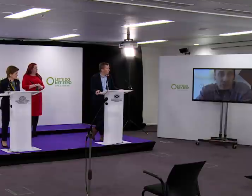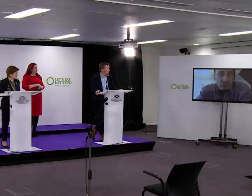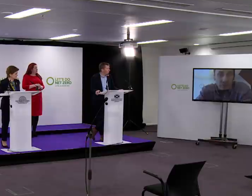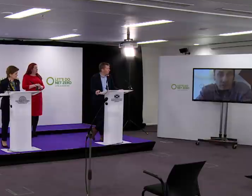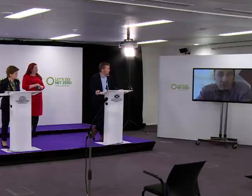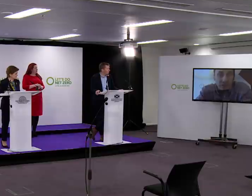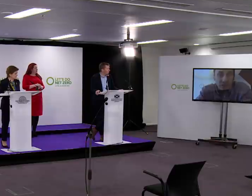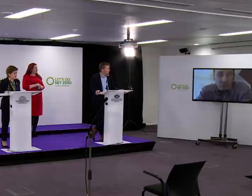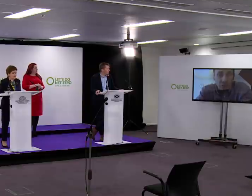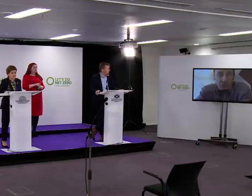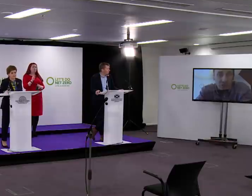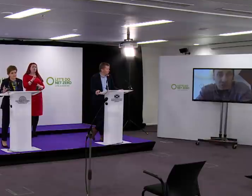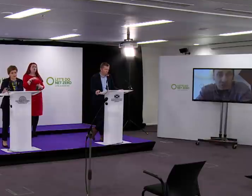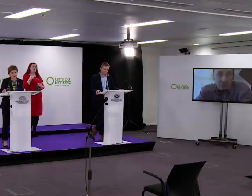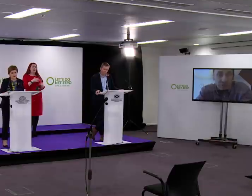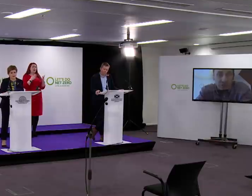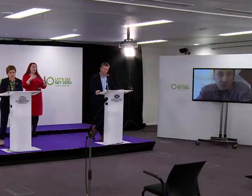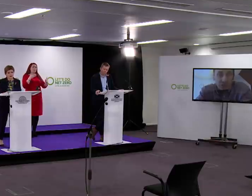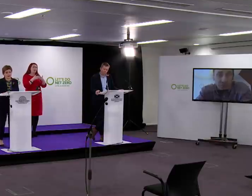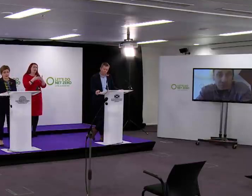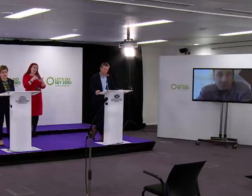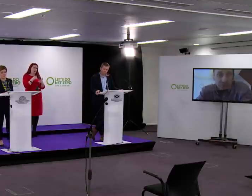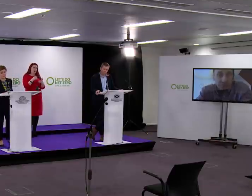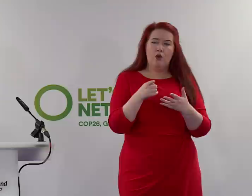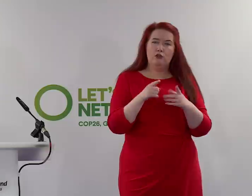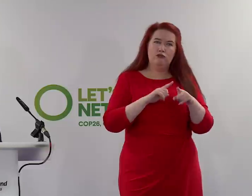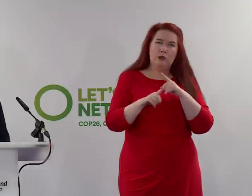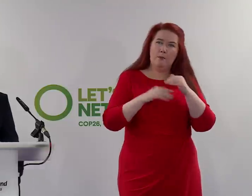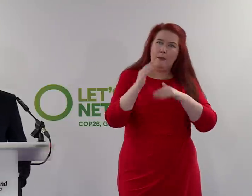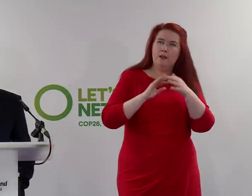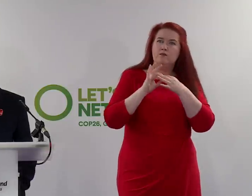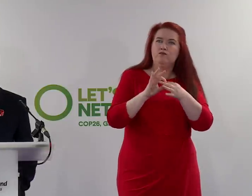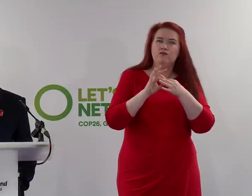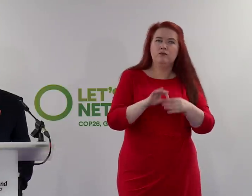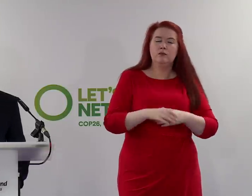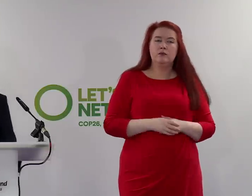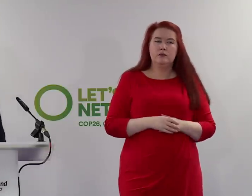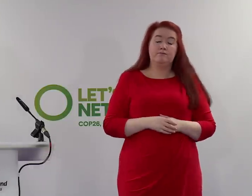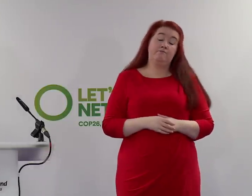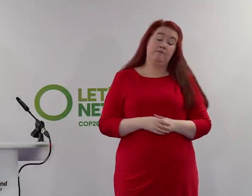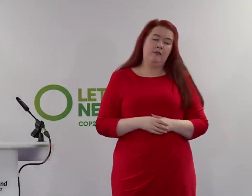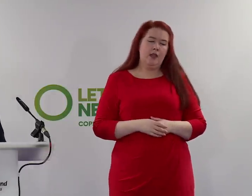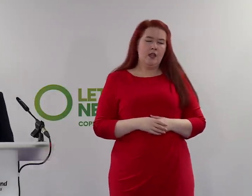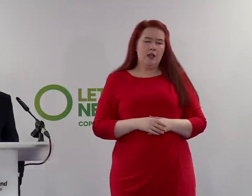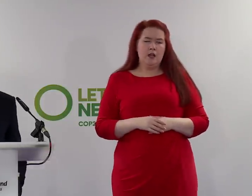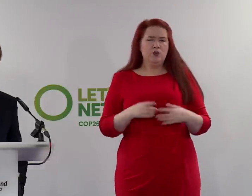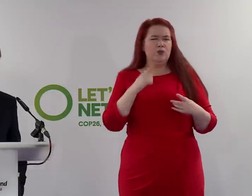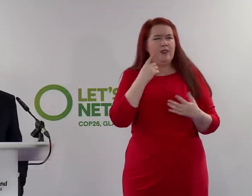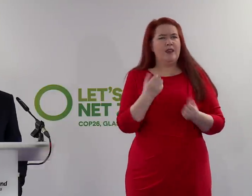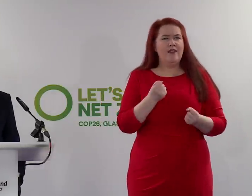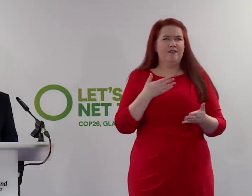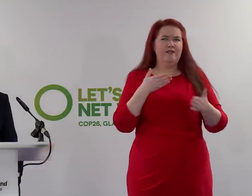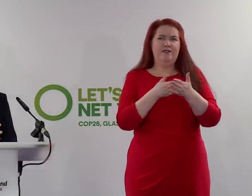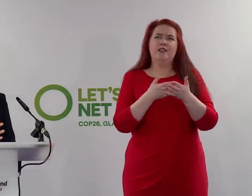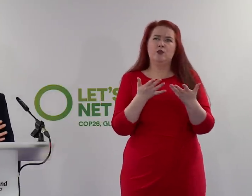do you see as the biggest obstacles to building bridges? The biggest obstacles to... I don't think there's any obstacles to building